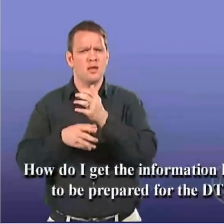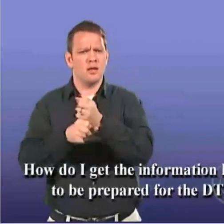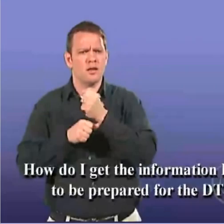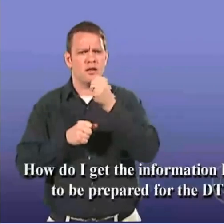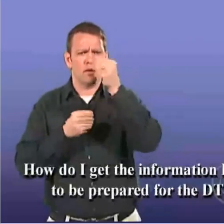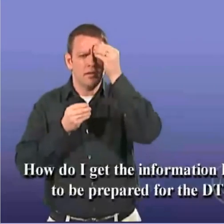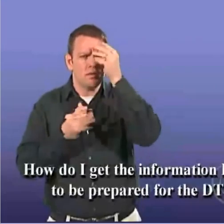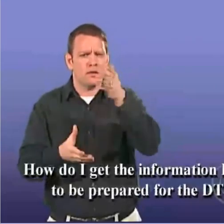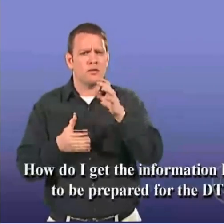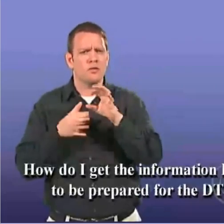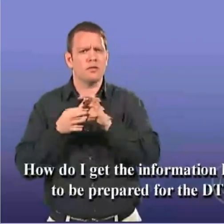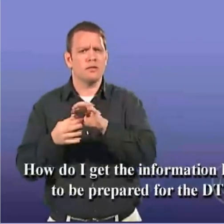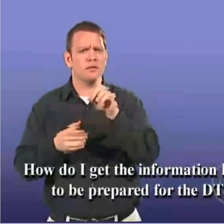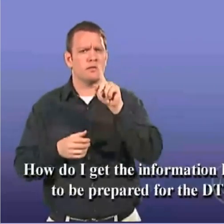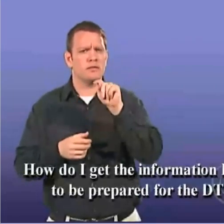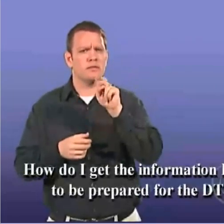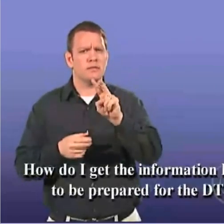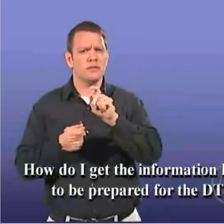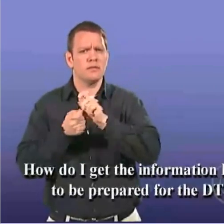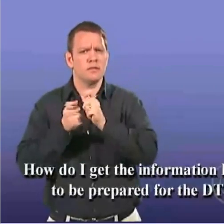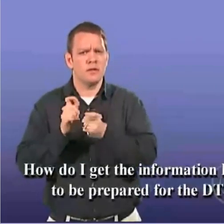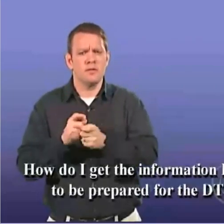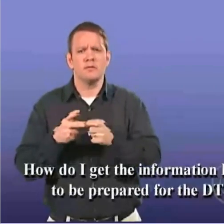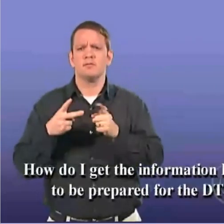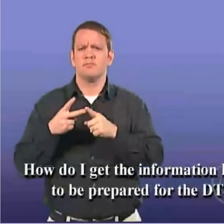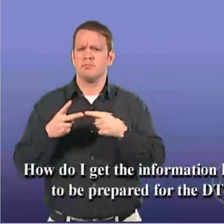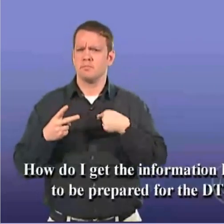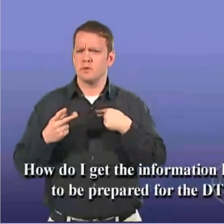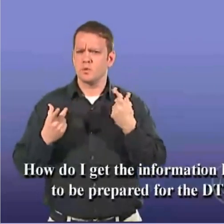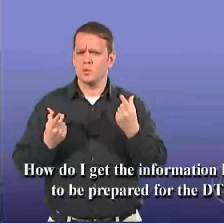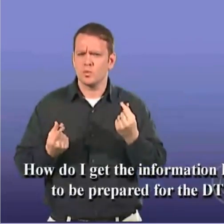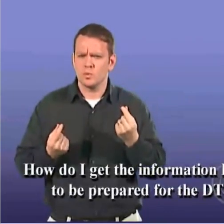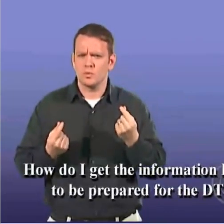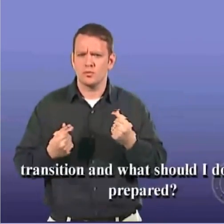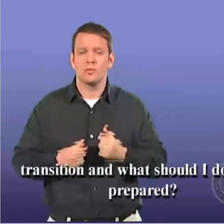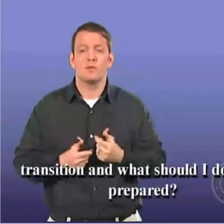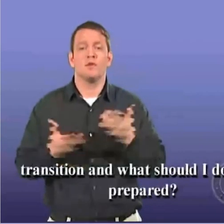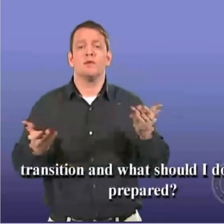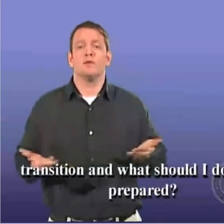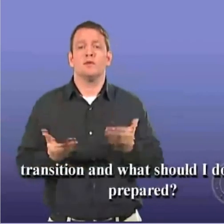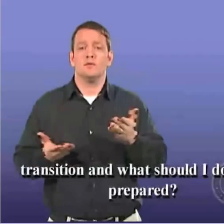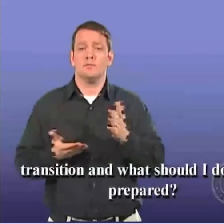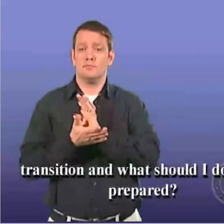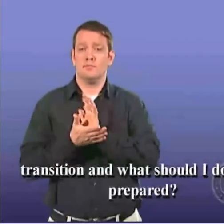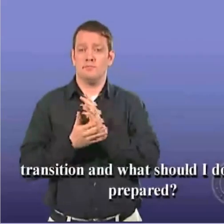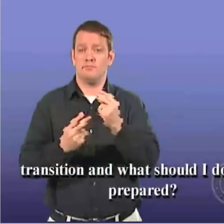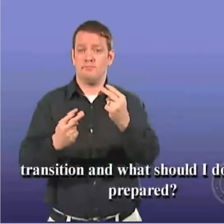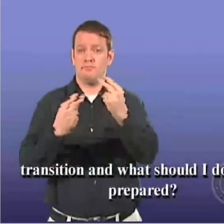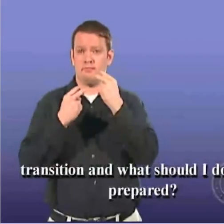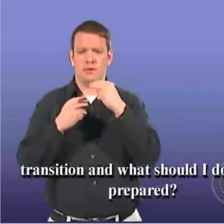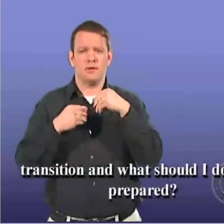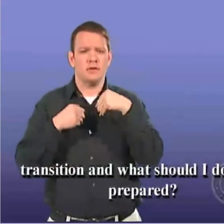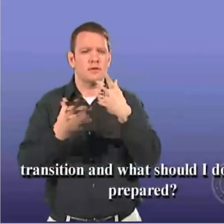How do I get the information I need to be prepared for the DTV transition, and what should I do to be prepared?